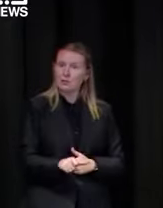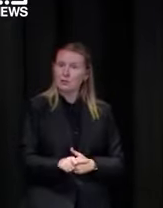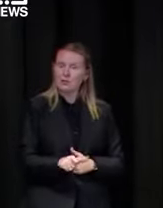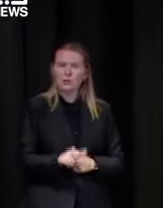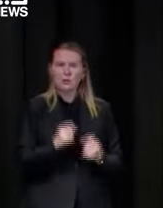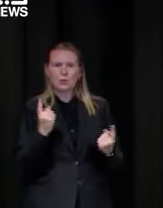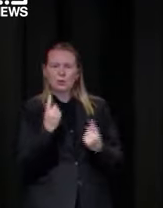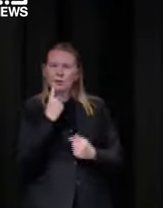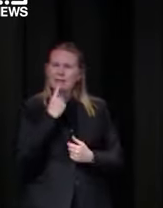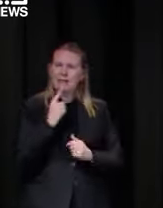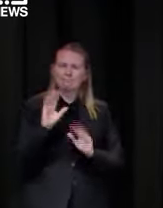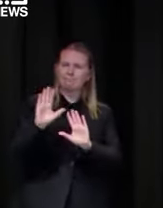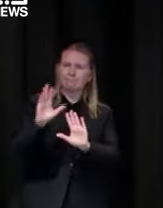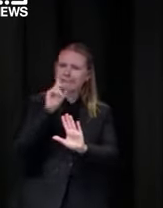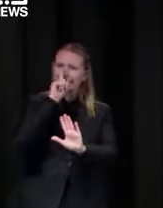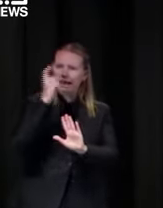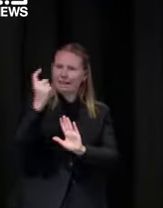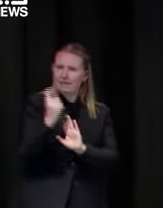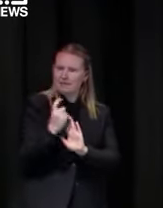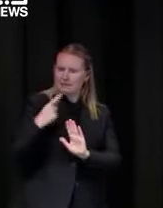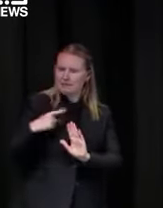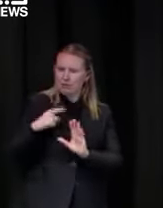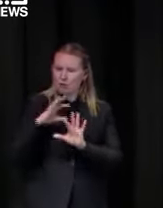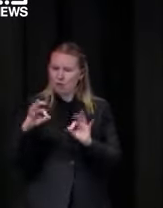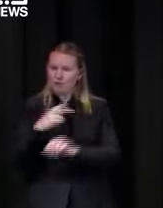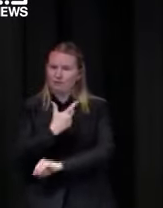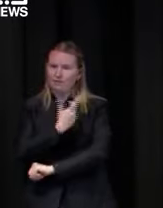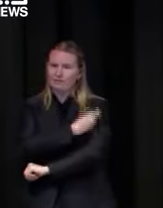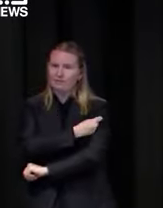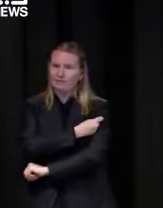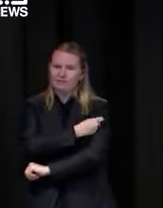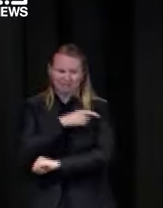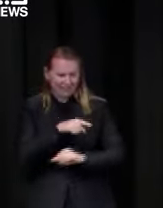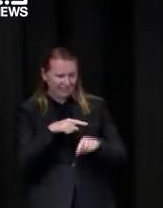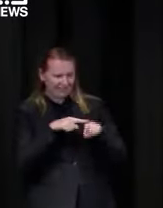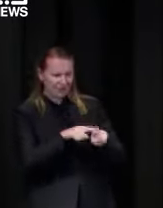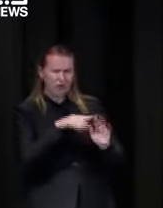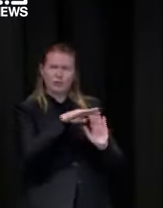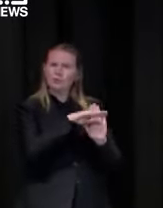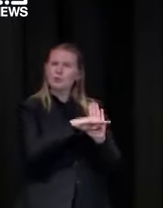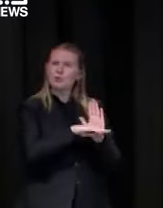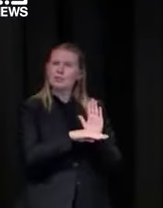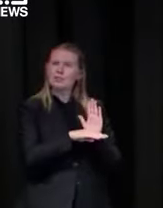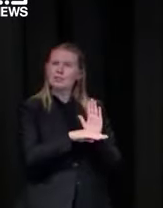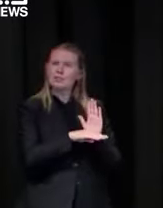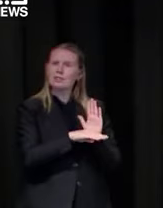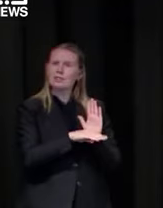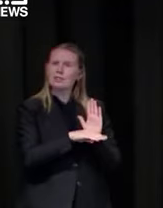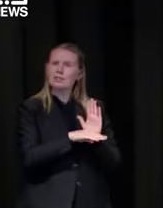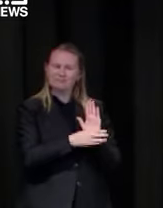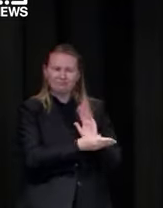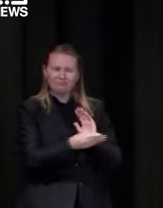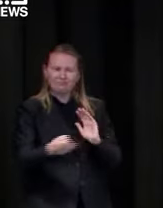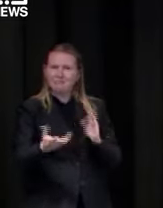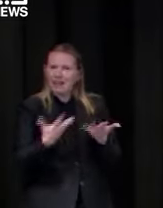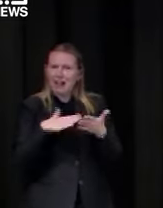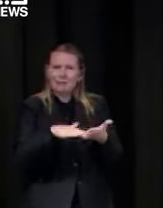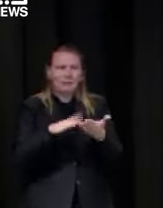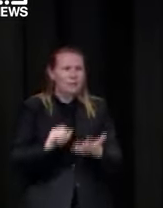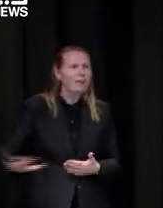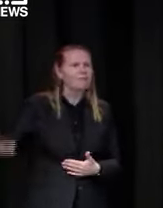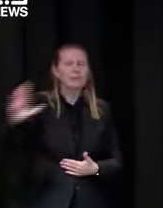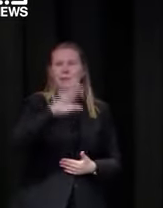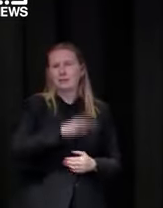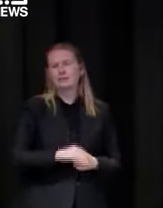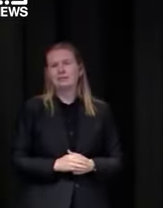refuses to allow you in because you are not vaccinated they're simply following the rules they're working on behalf of all of us so there's